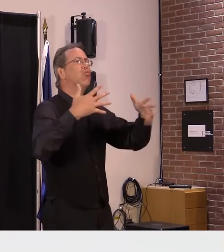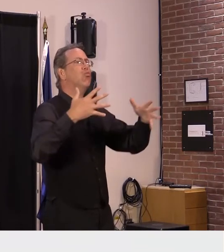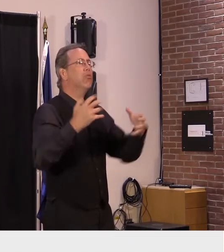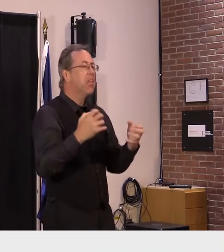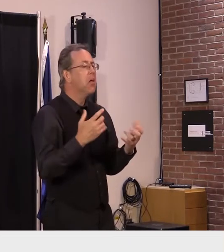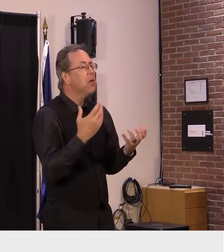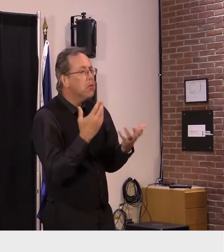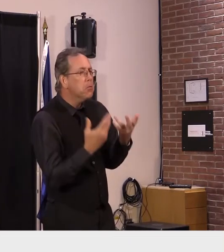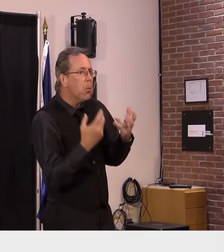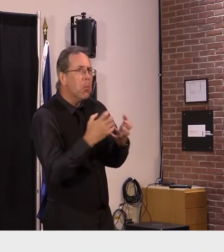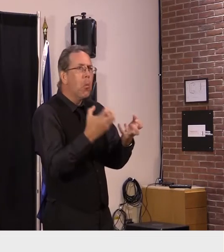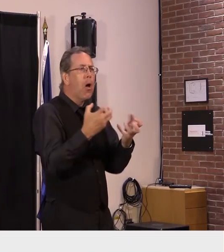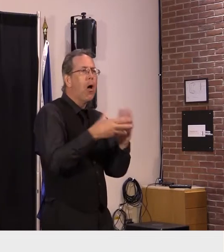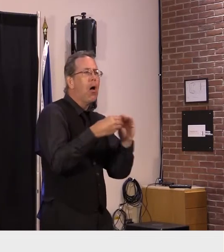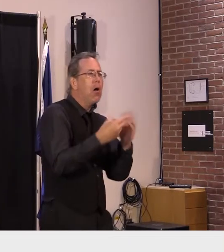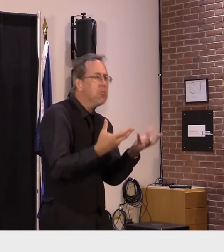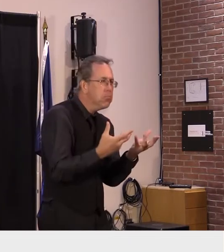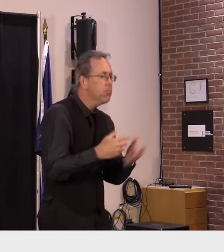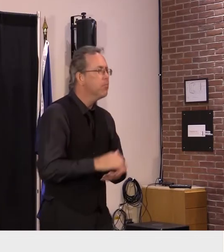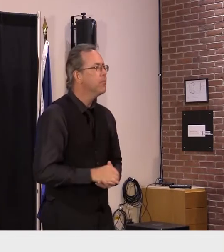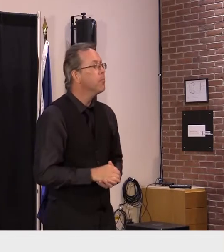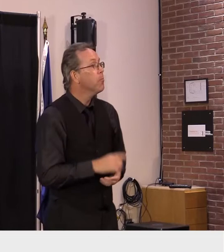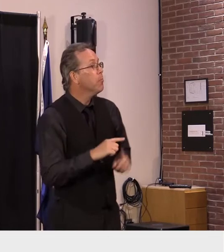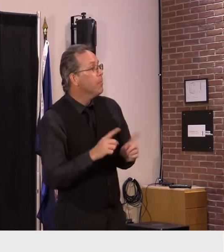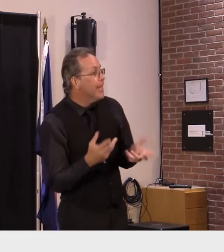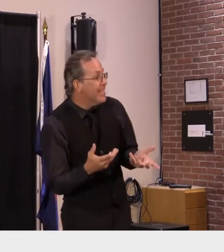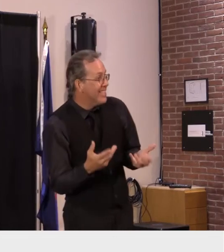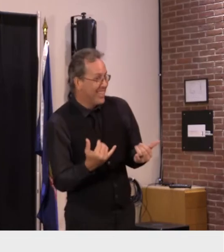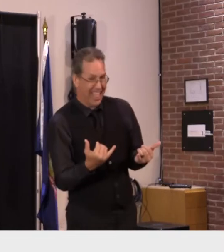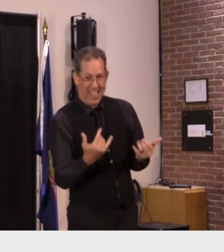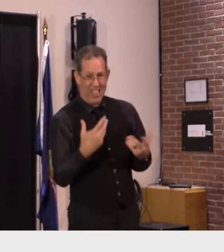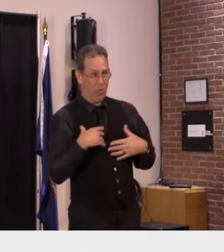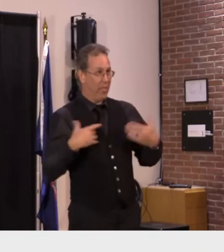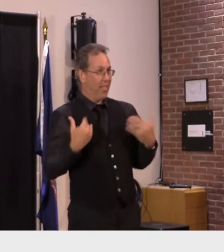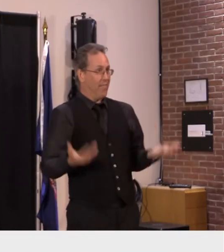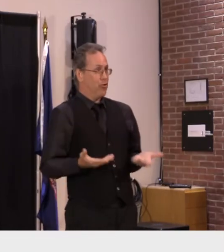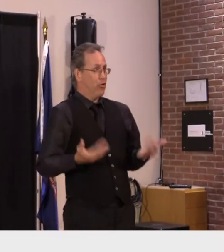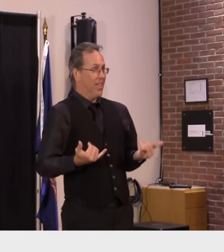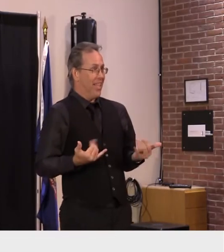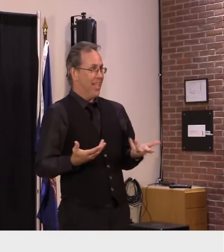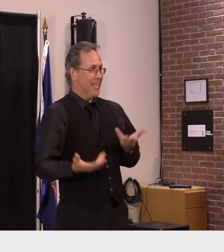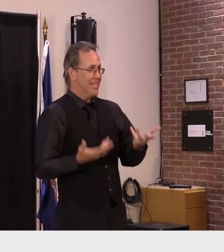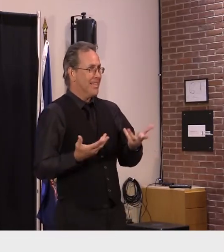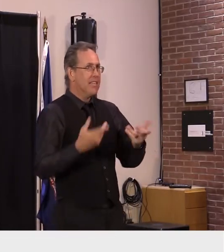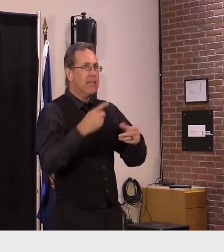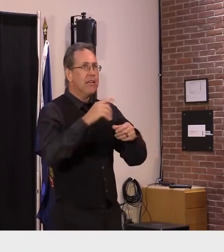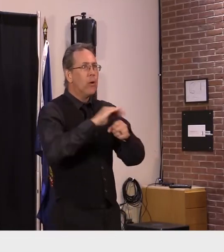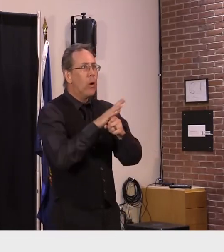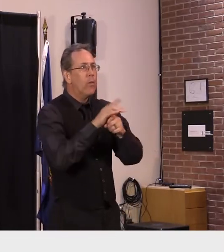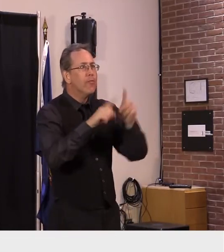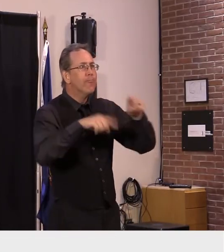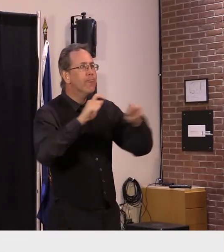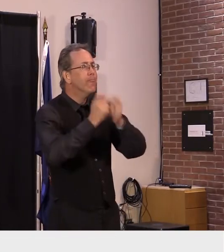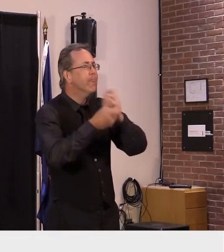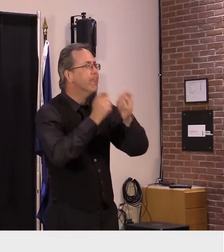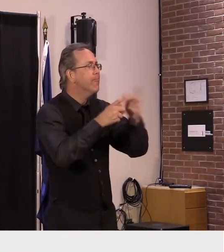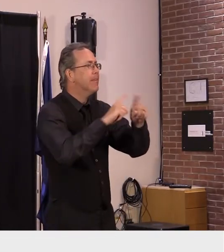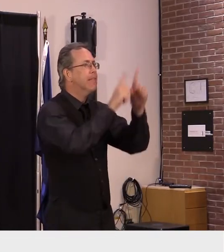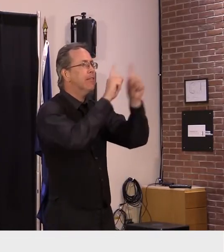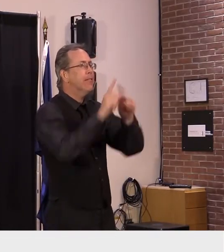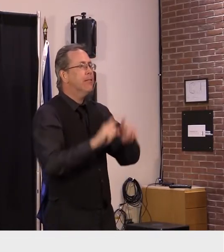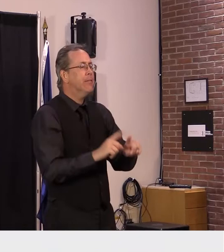do think that at a time when there's a lot of variants circulating many of whom are